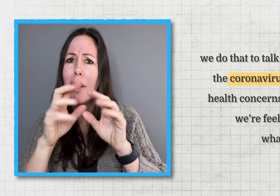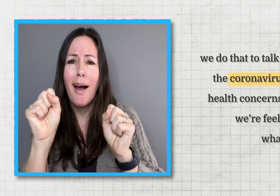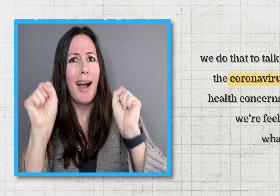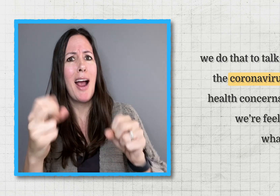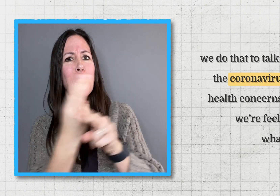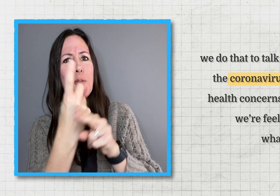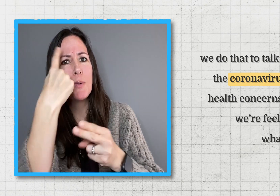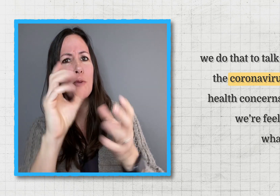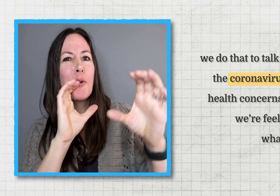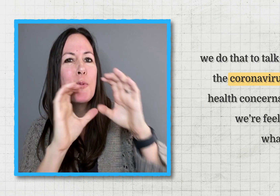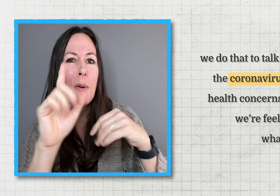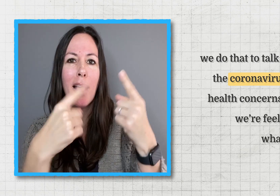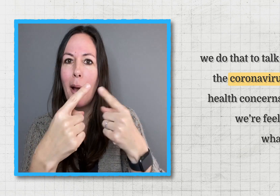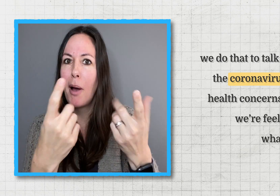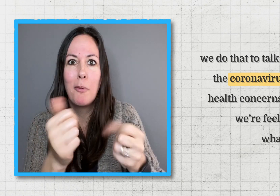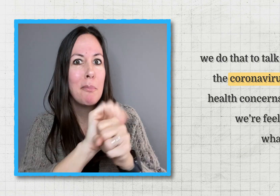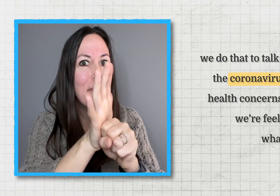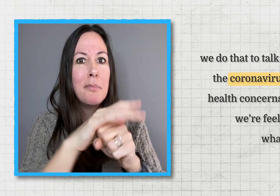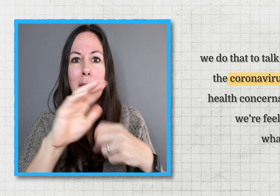concerns, how we're feeling or whatever.